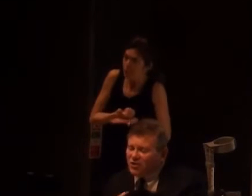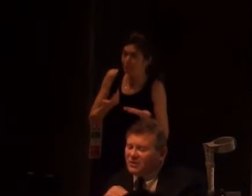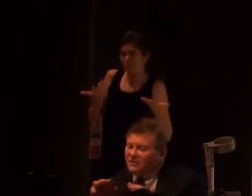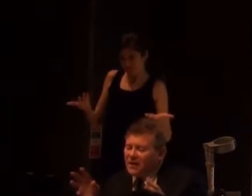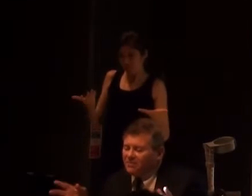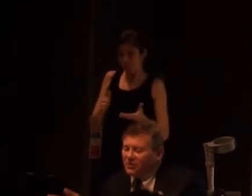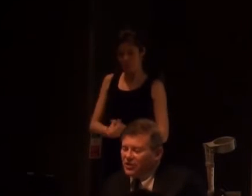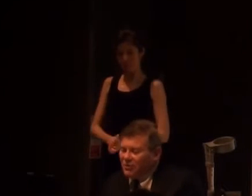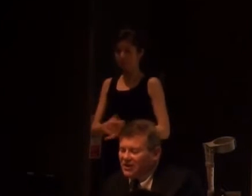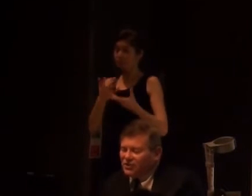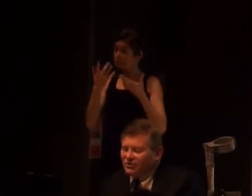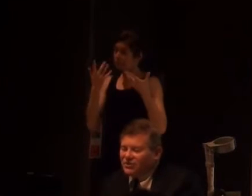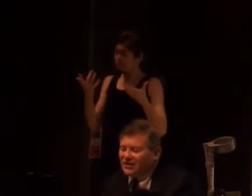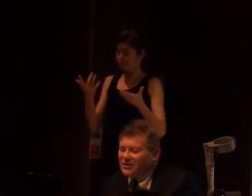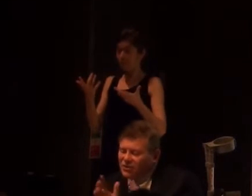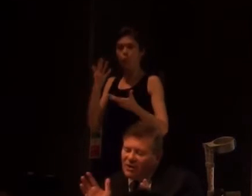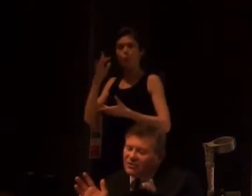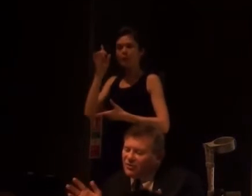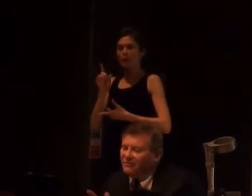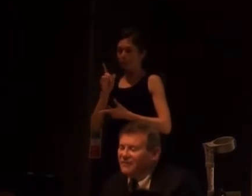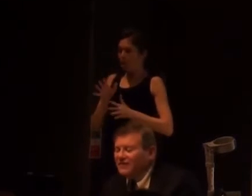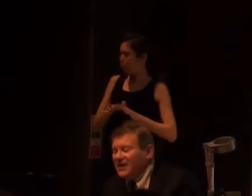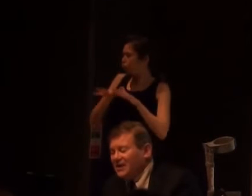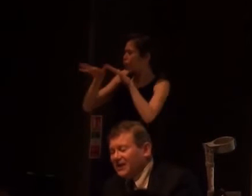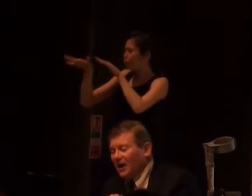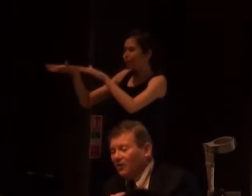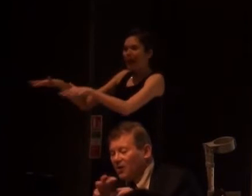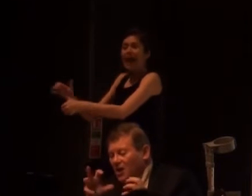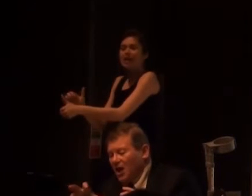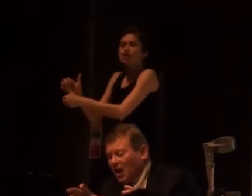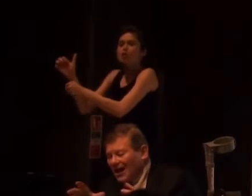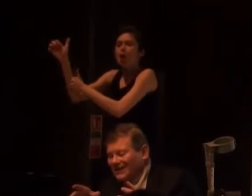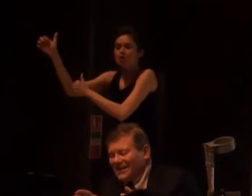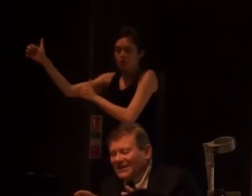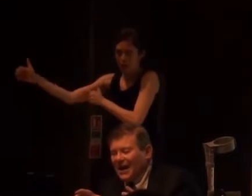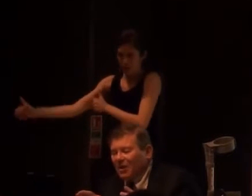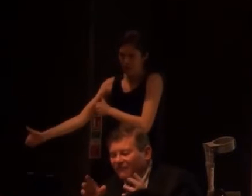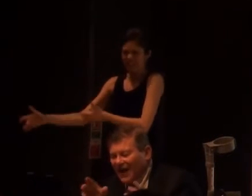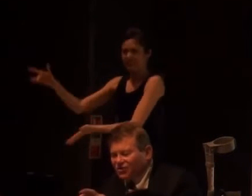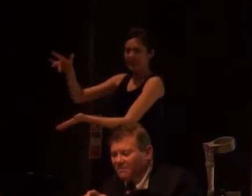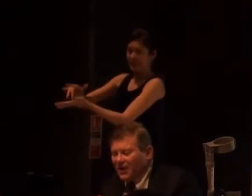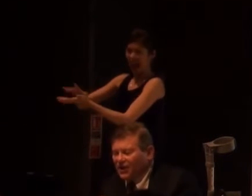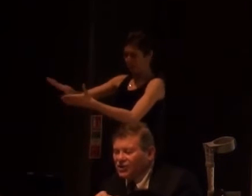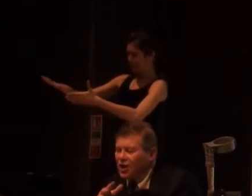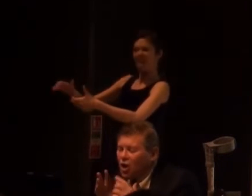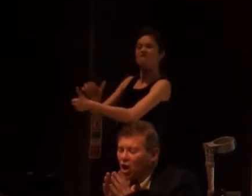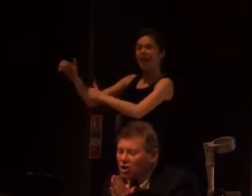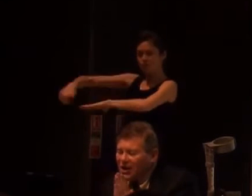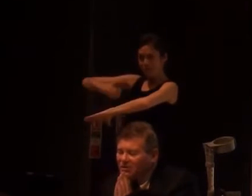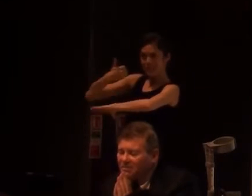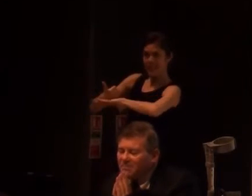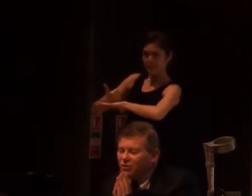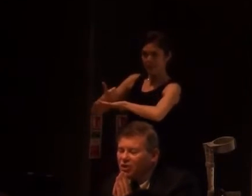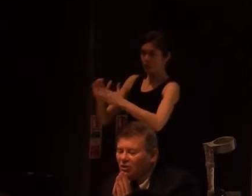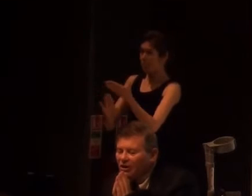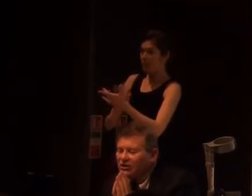massive movements of people to the new industrial centres 200, 250 years ago, and the setting up of factory production, large